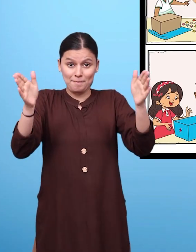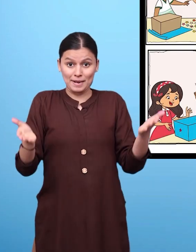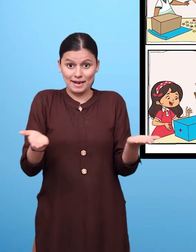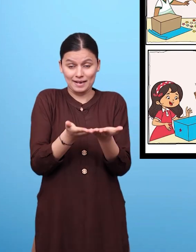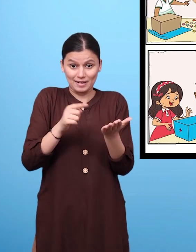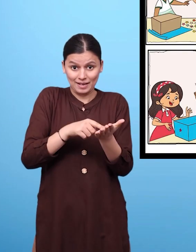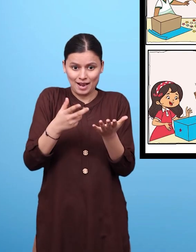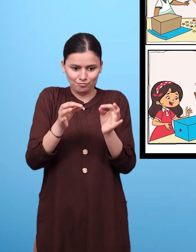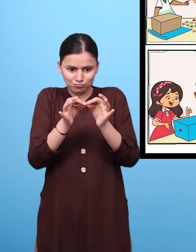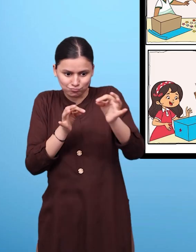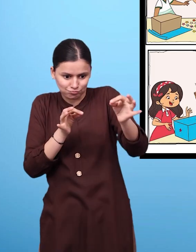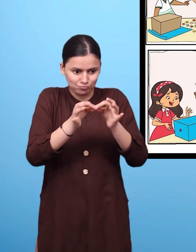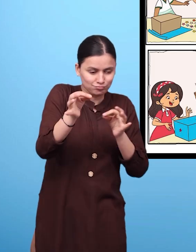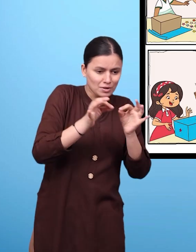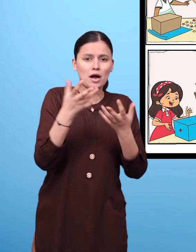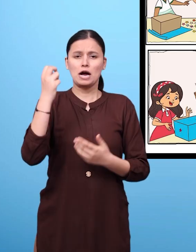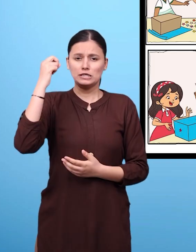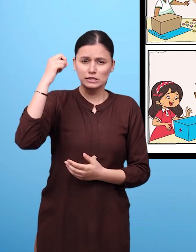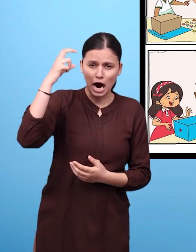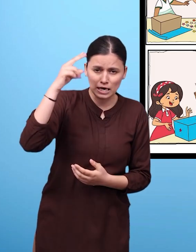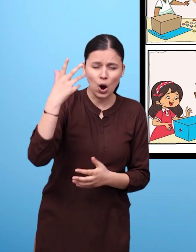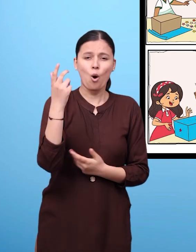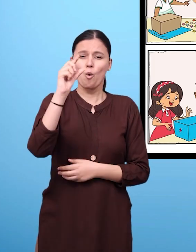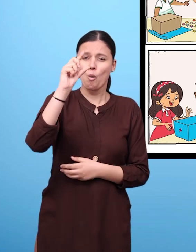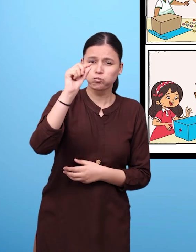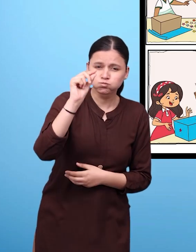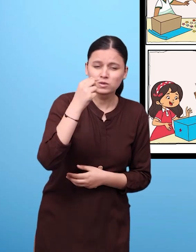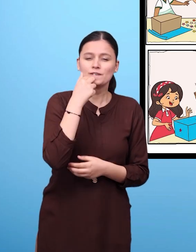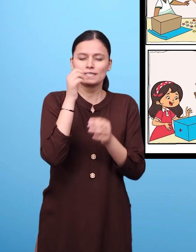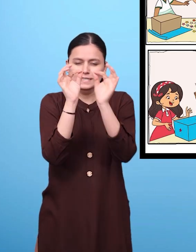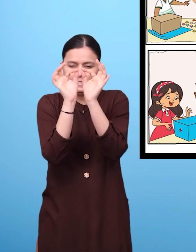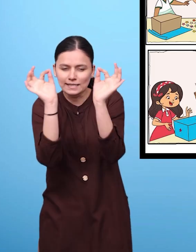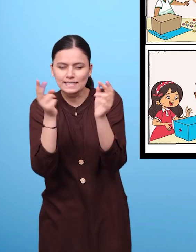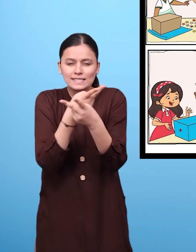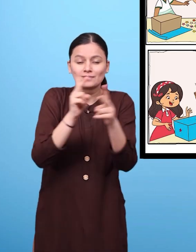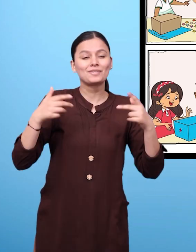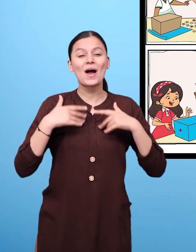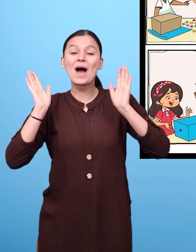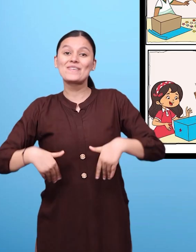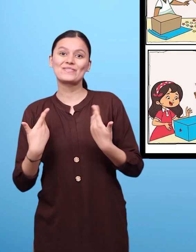Heena says I have got ribbons stars and pom-pom balls. Let us decorate this.